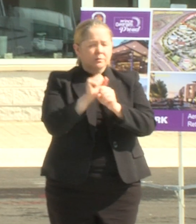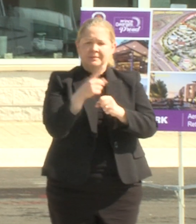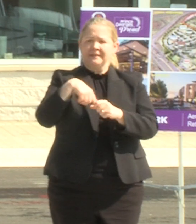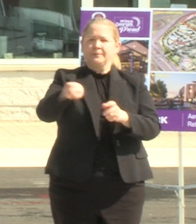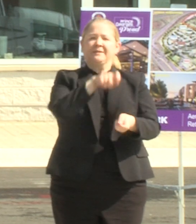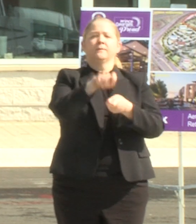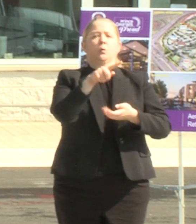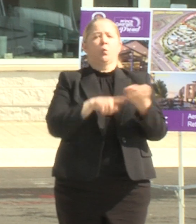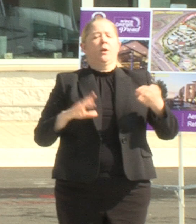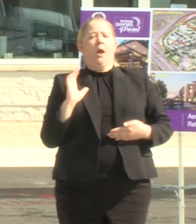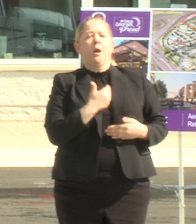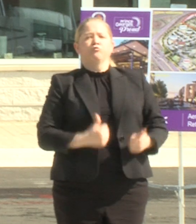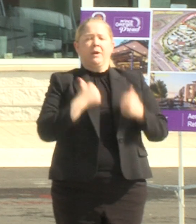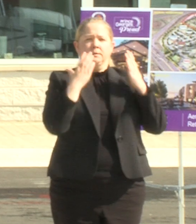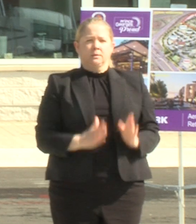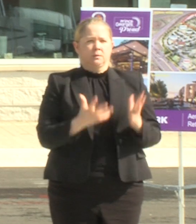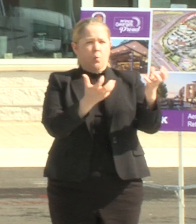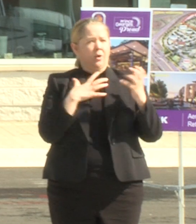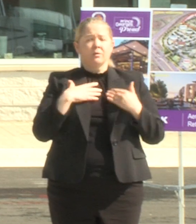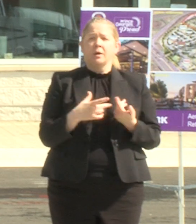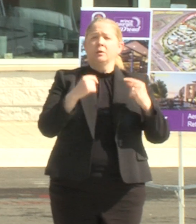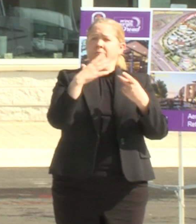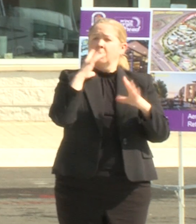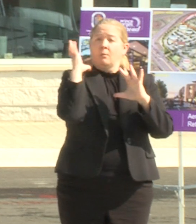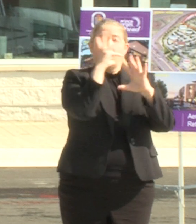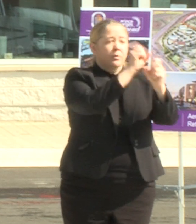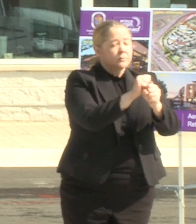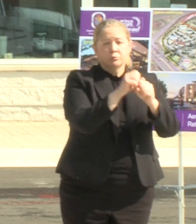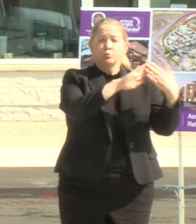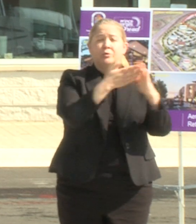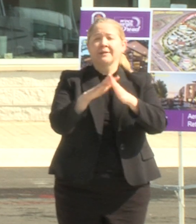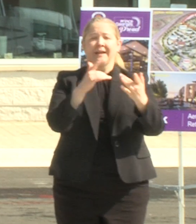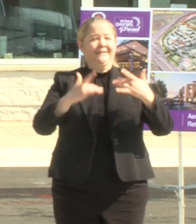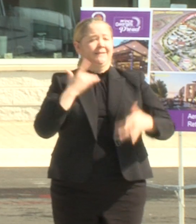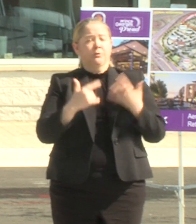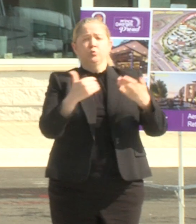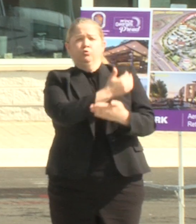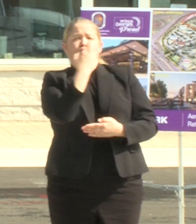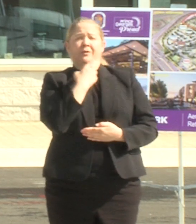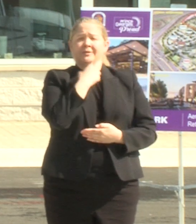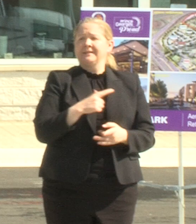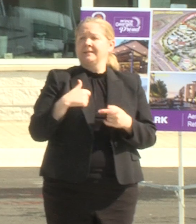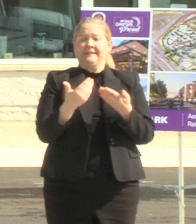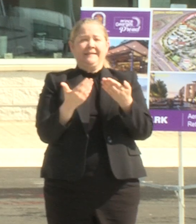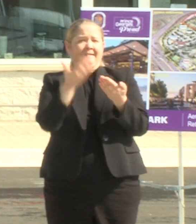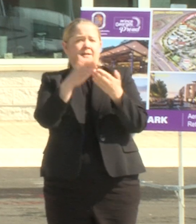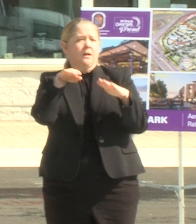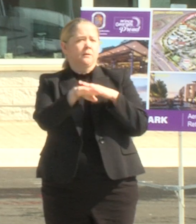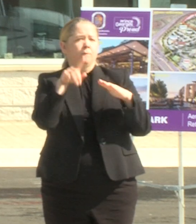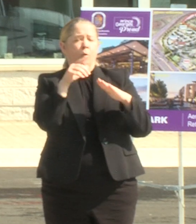want a desirable community with new and exciting restaurants new places to live with easy access to Metro